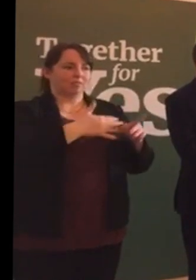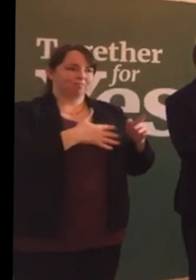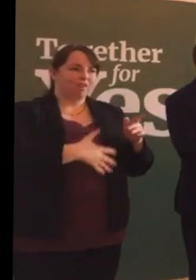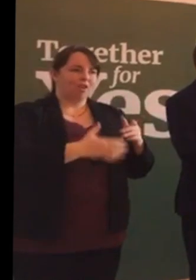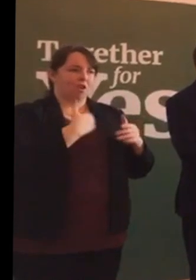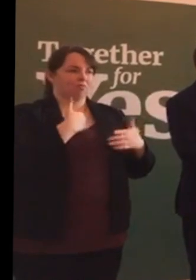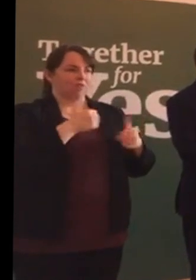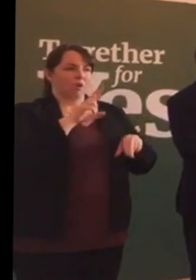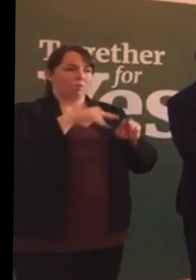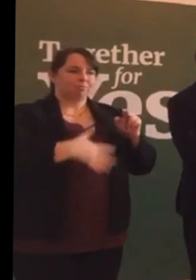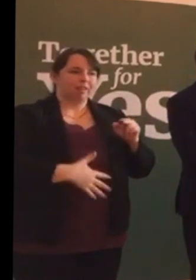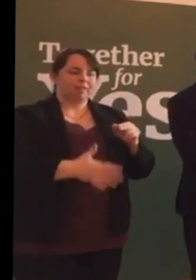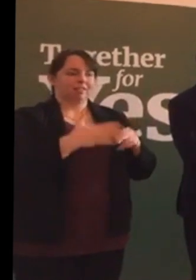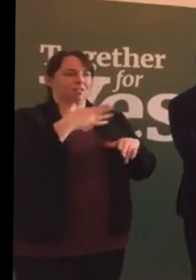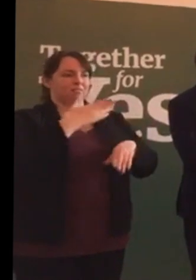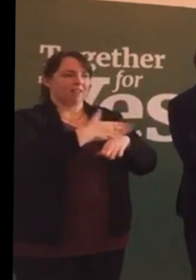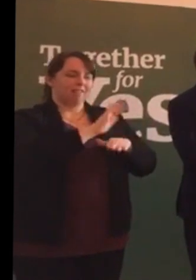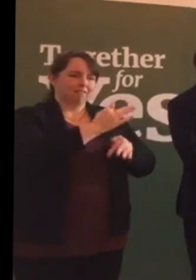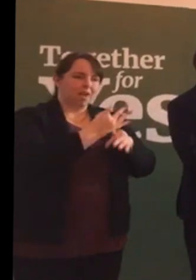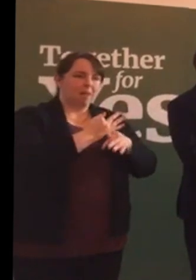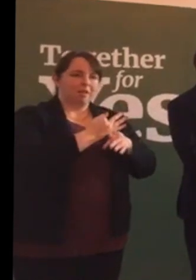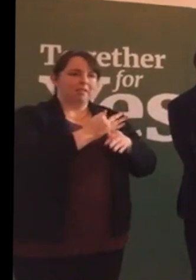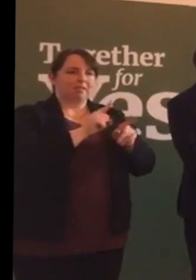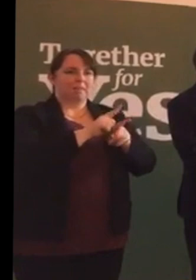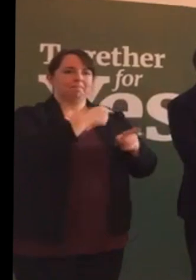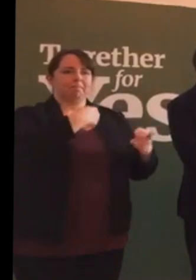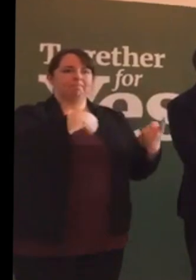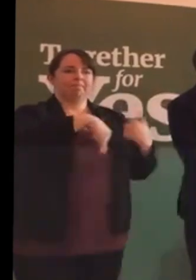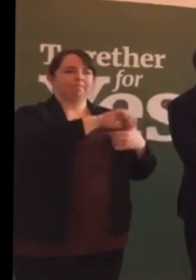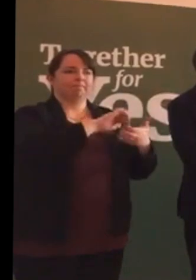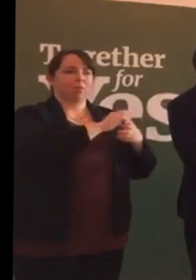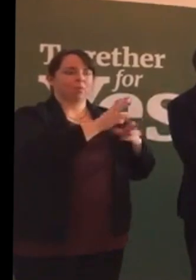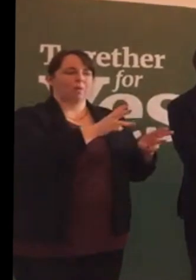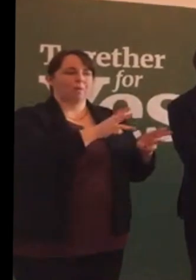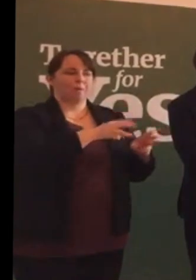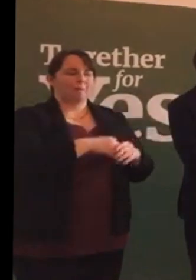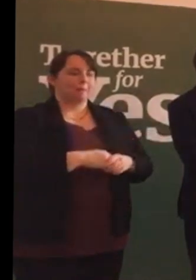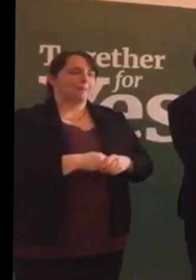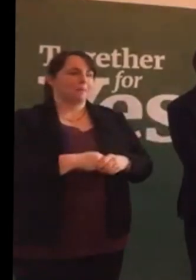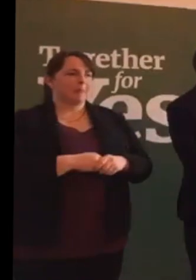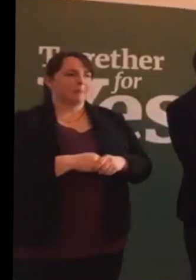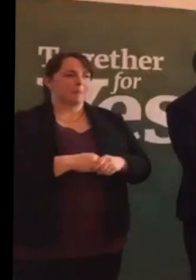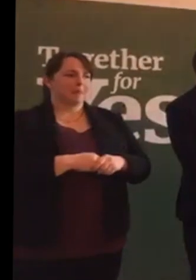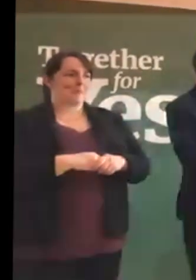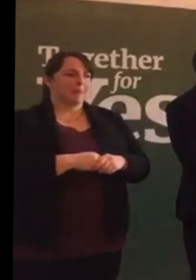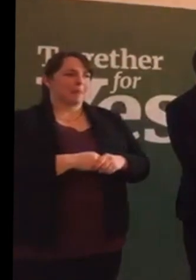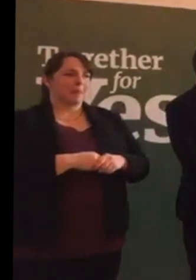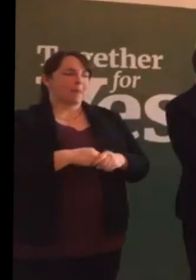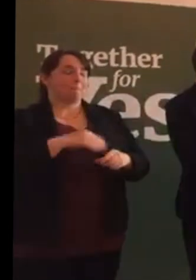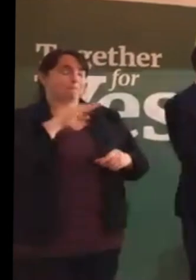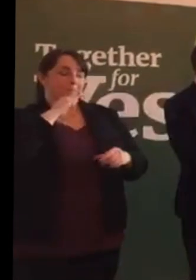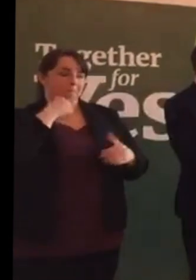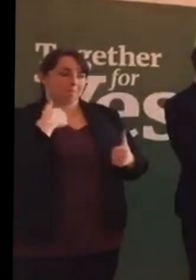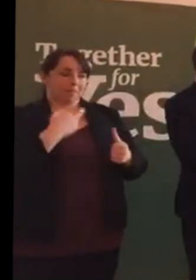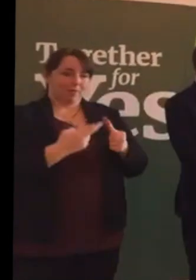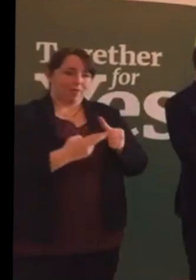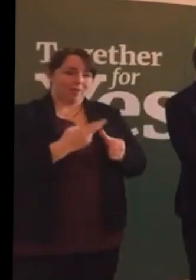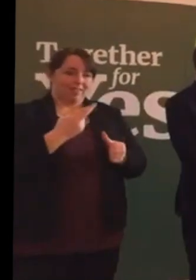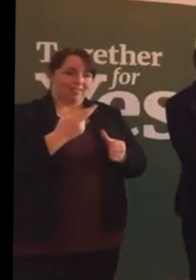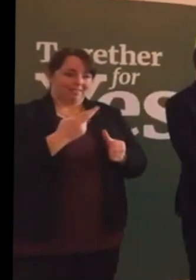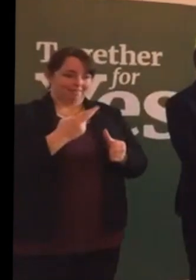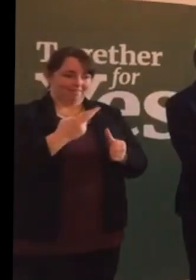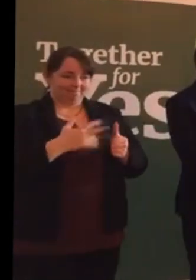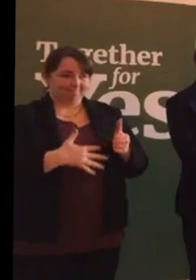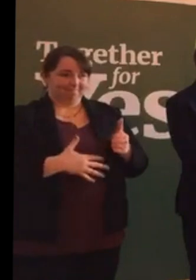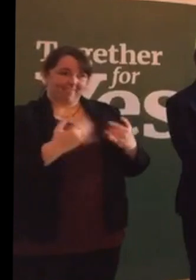building families. Where already, I mean I was halfway through the pregnancy I was not huge but